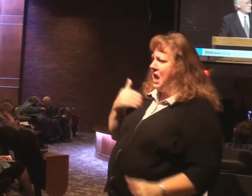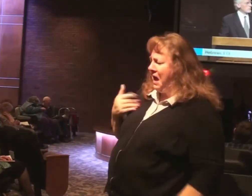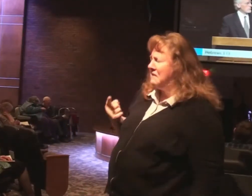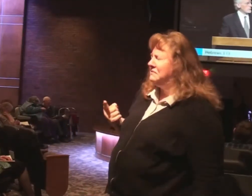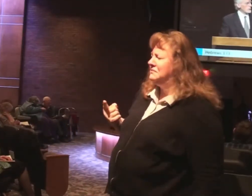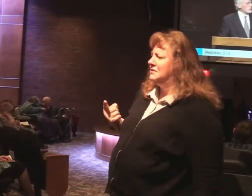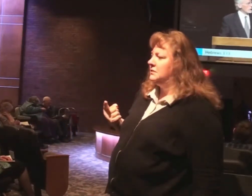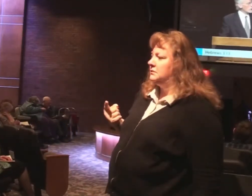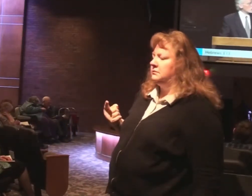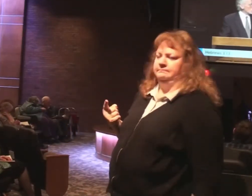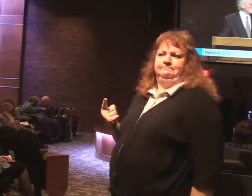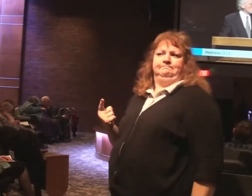That does not excuse.